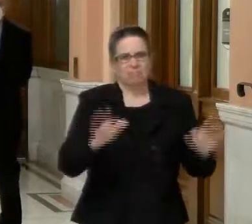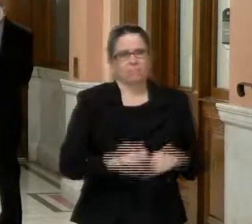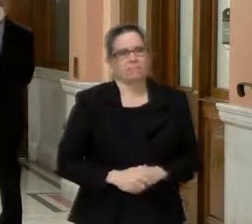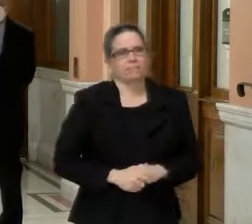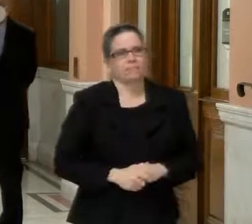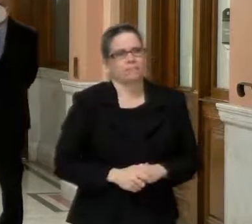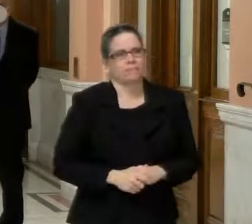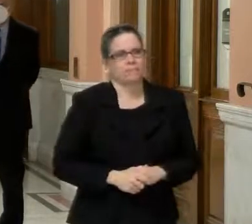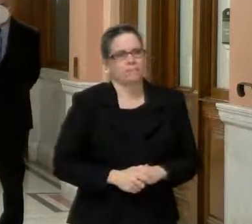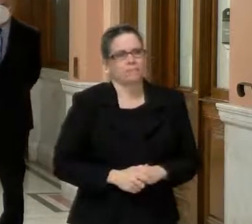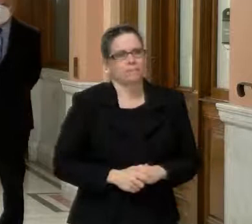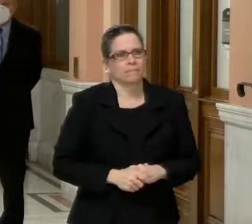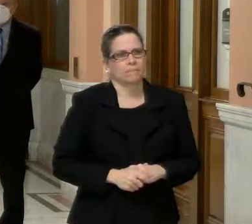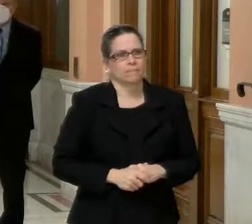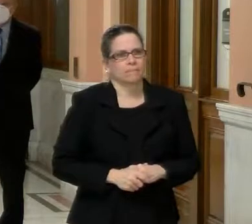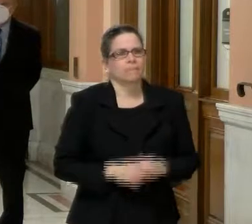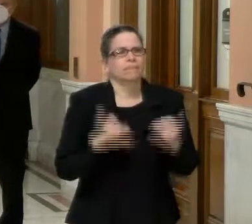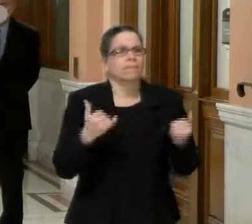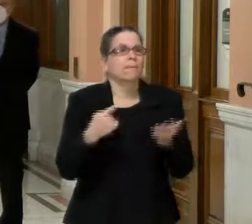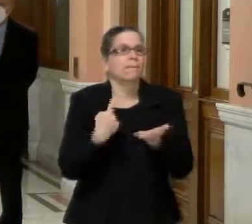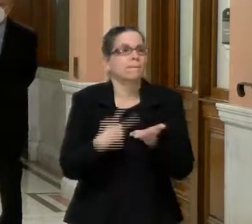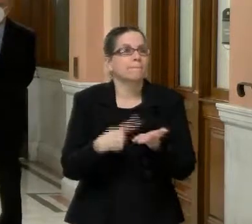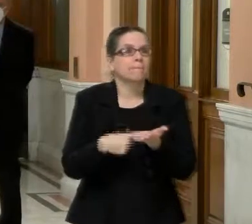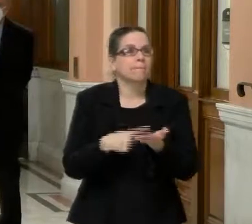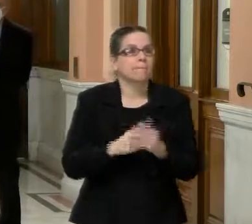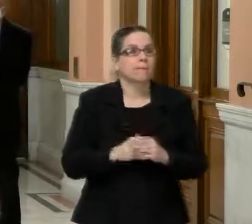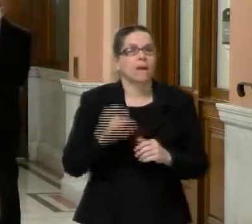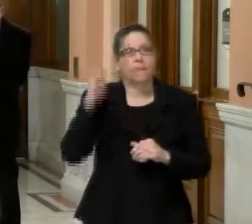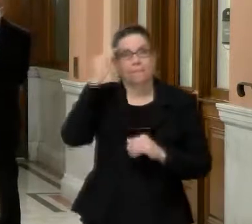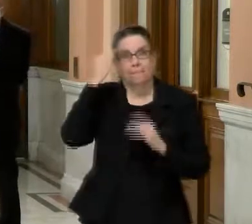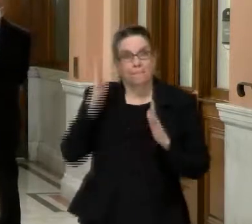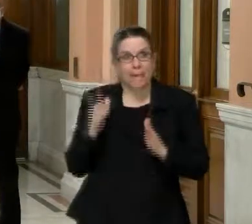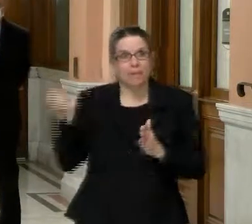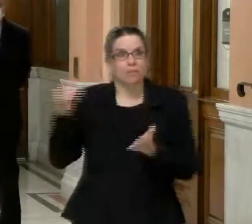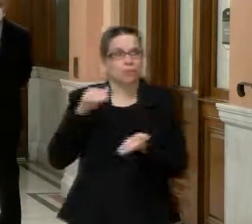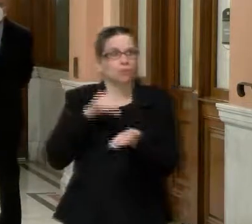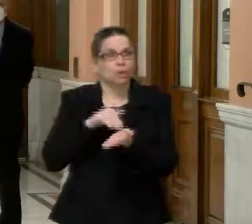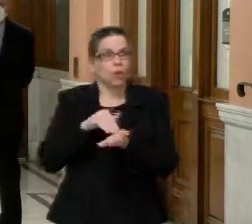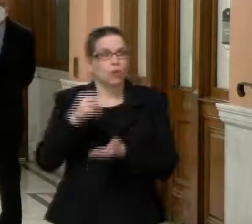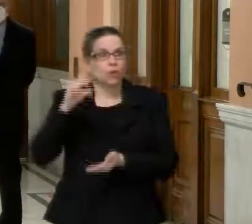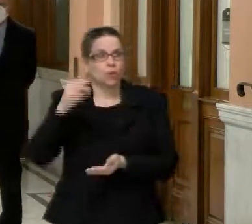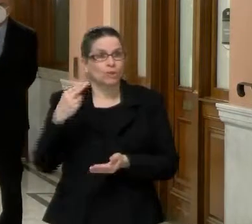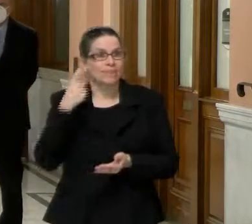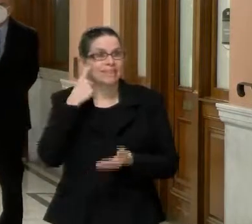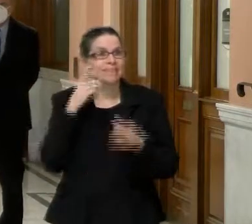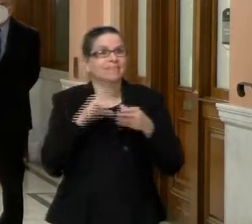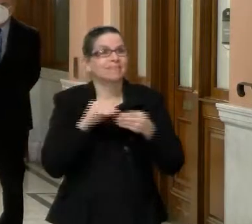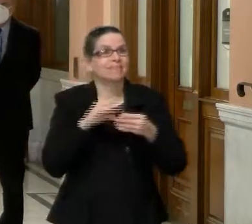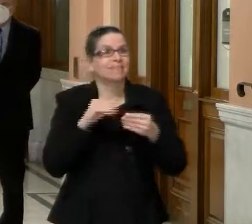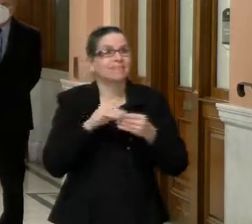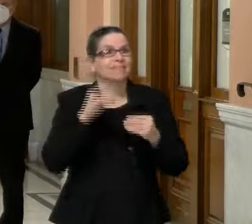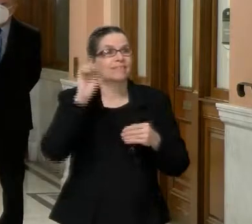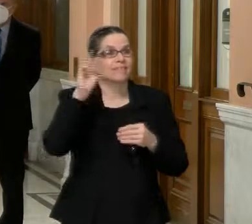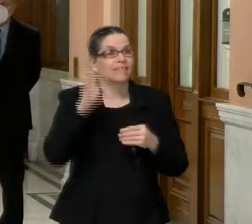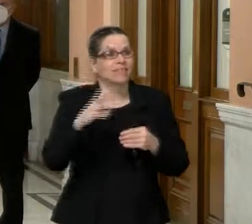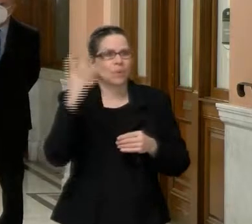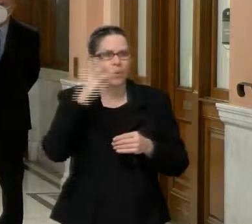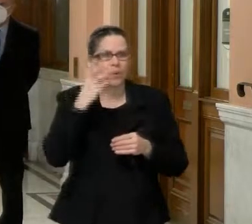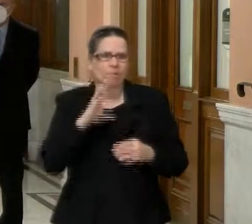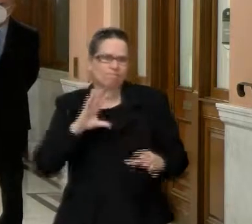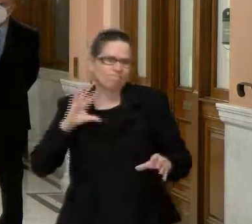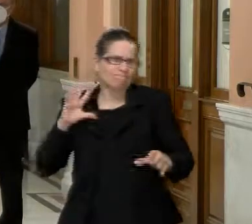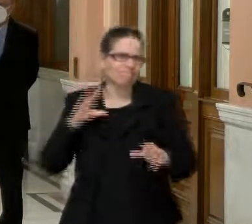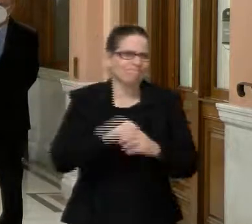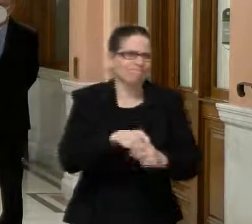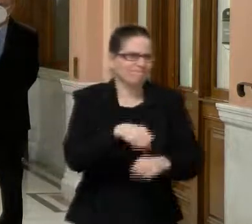As was mentioned by both the mayor and Dr. Hirsch, we've been very, uh, aggressive about trying to get our